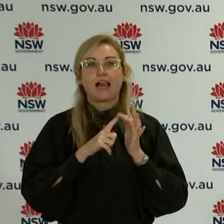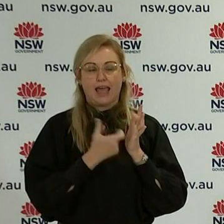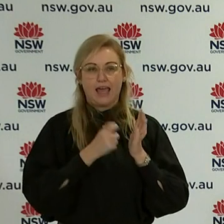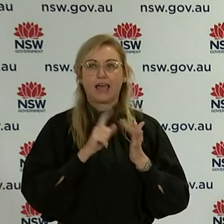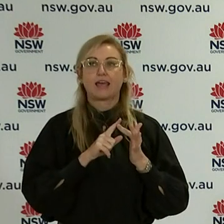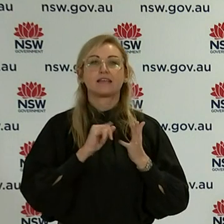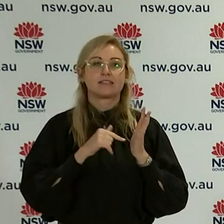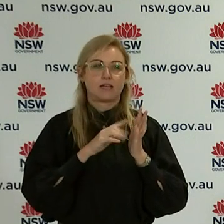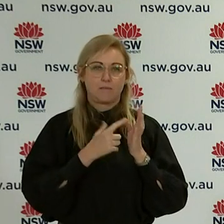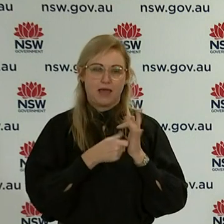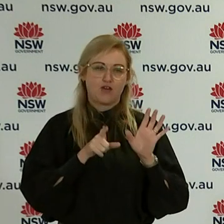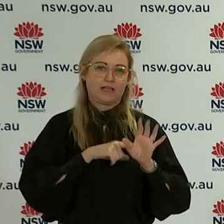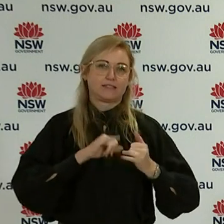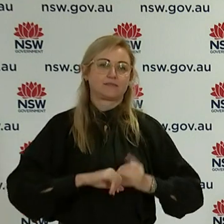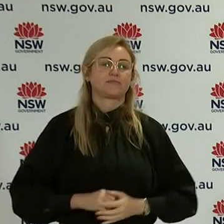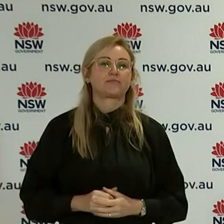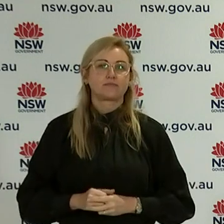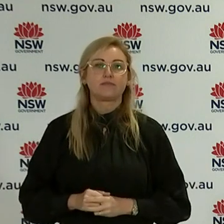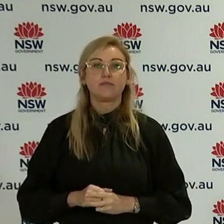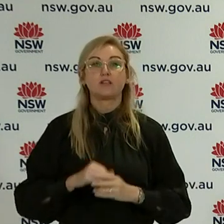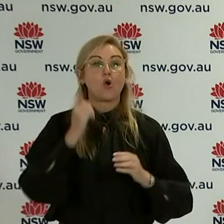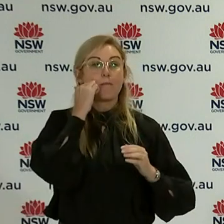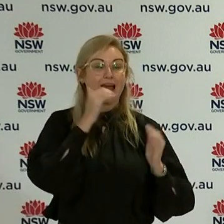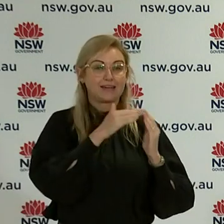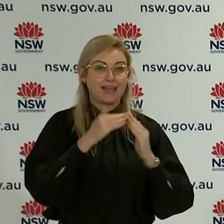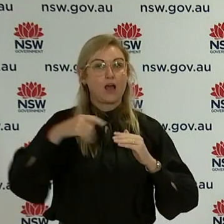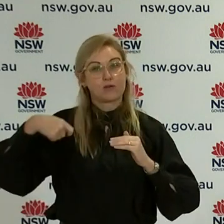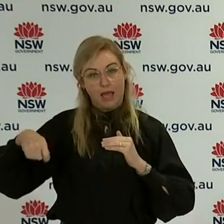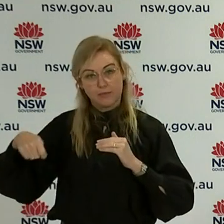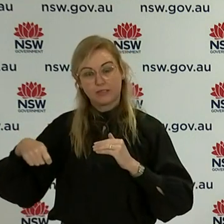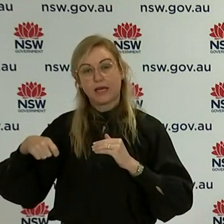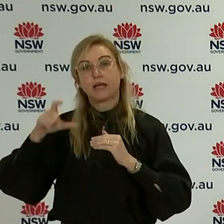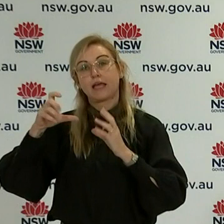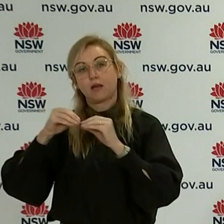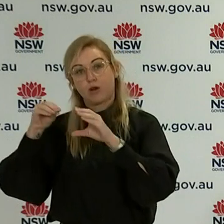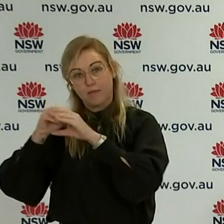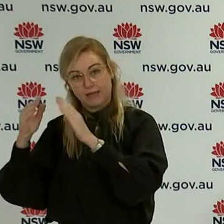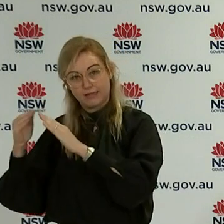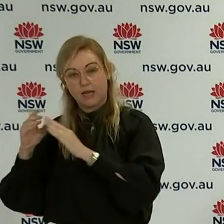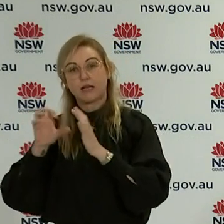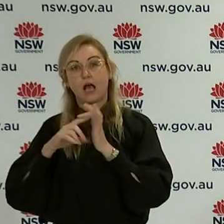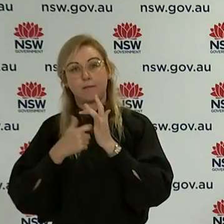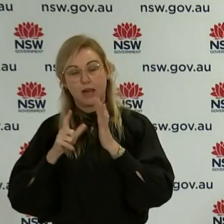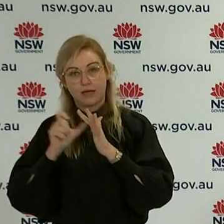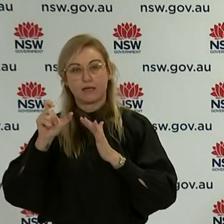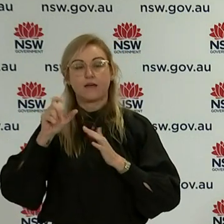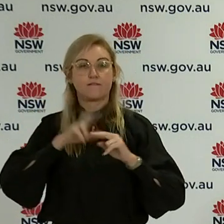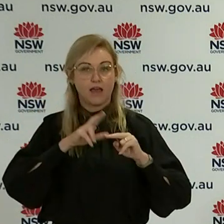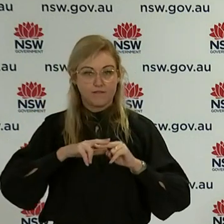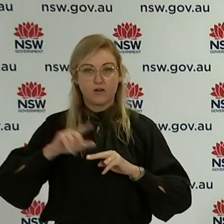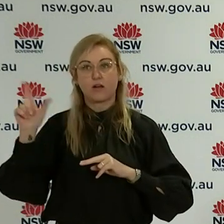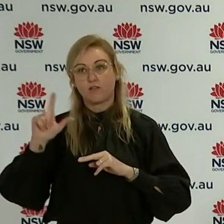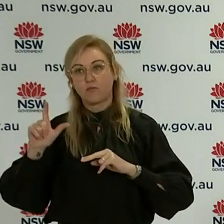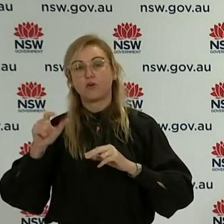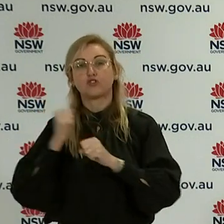In line with the restrictions currently in place in Blacktown, Campbelltown, Canterbury-Bankstown, Cumberland, Fairfield, Georges River,